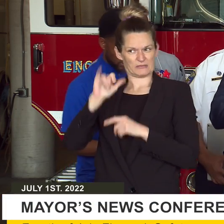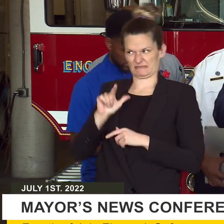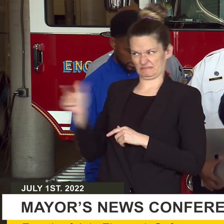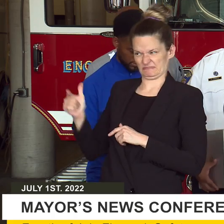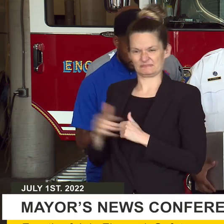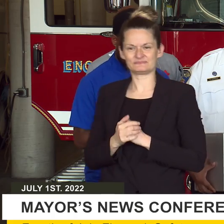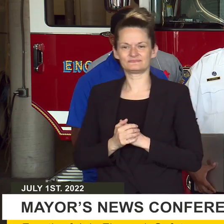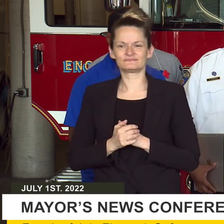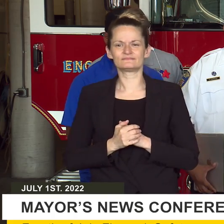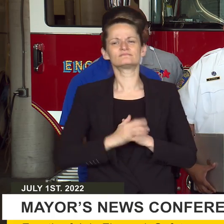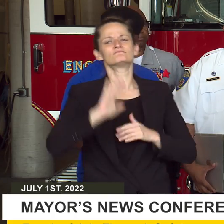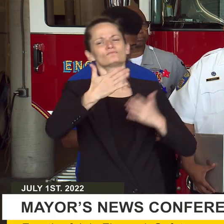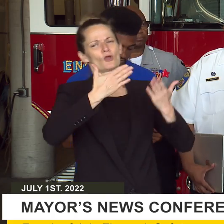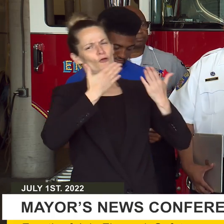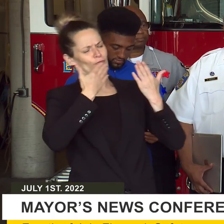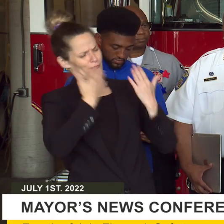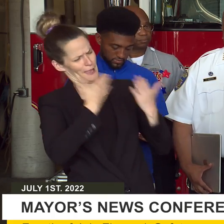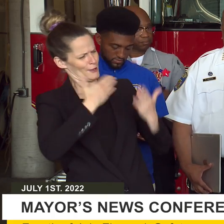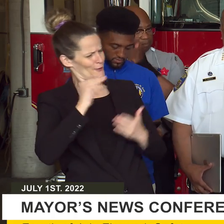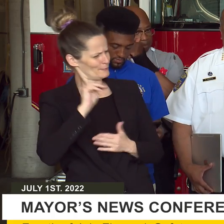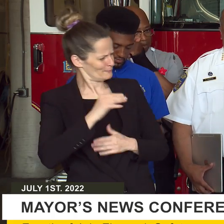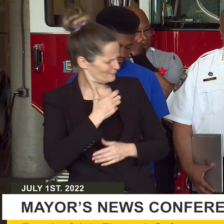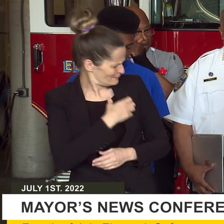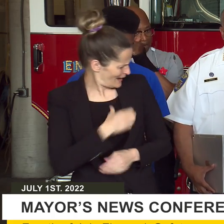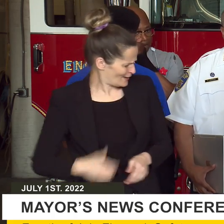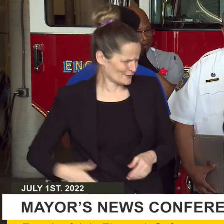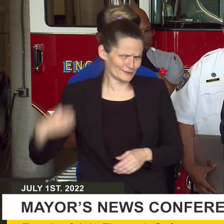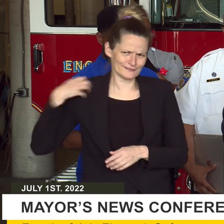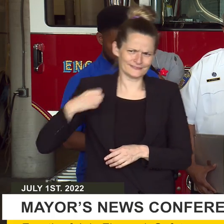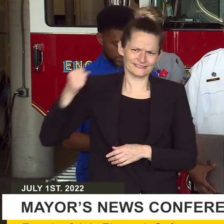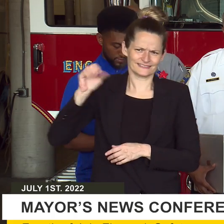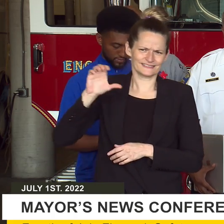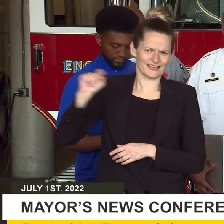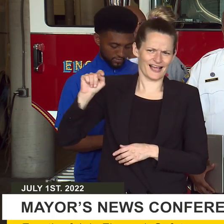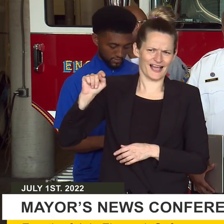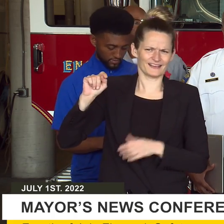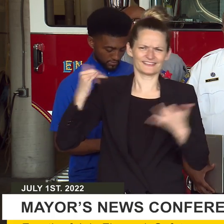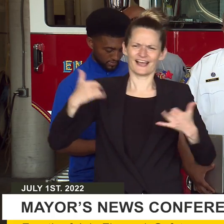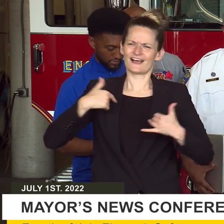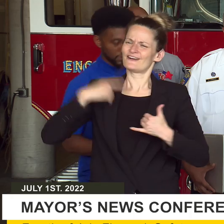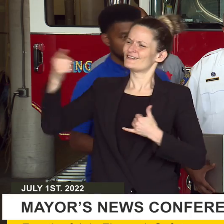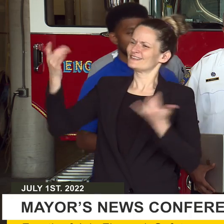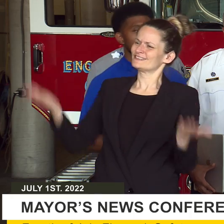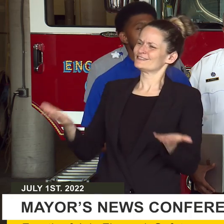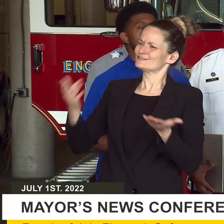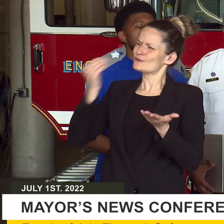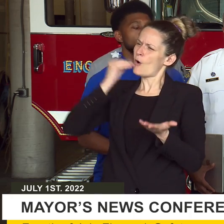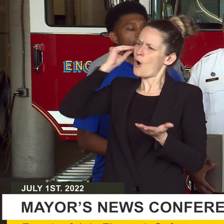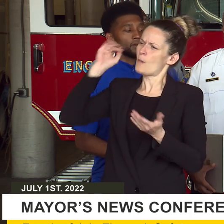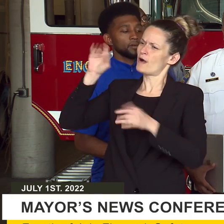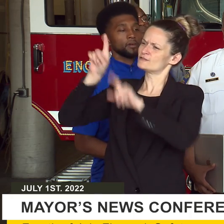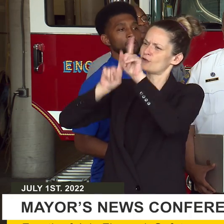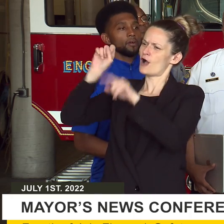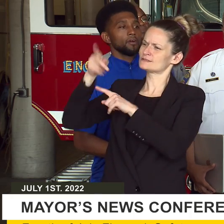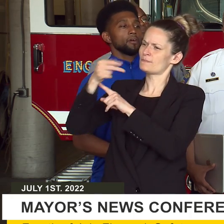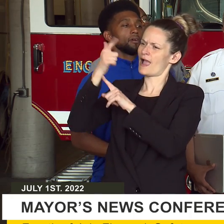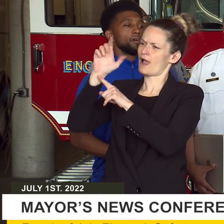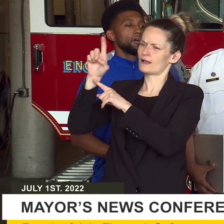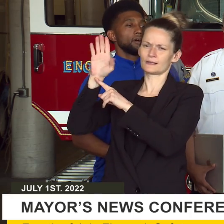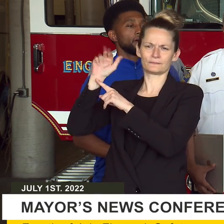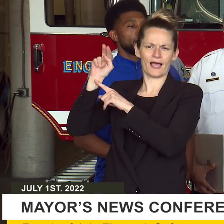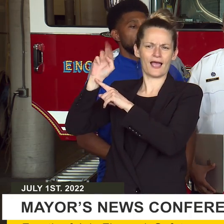Thank you, Mr. Mayor. In the home of the Star Spangled Banner, it's nothing more special than seeing fireworks